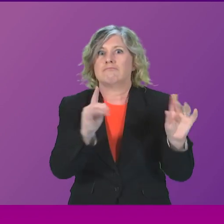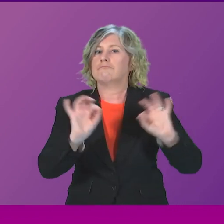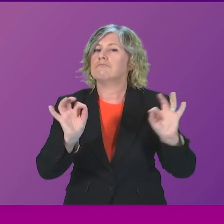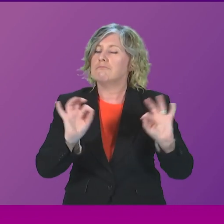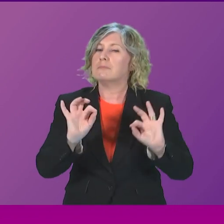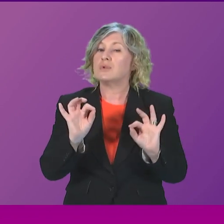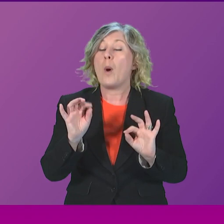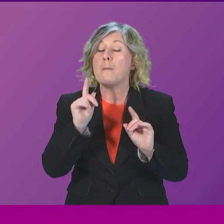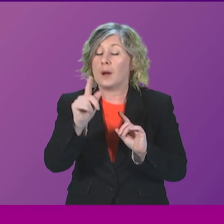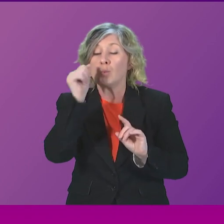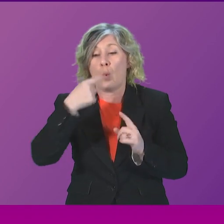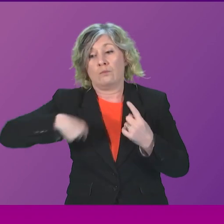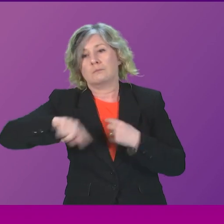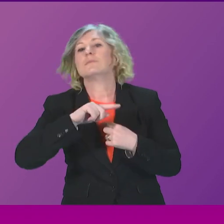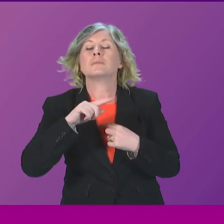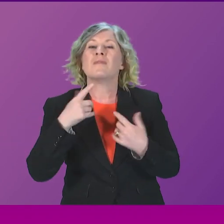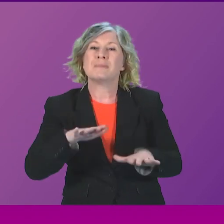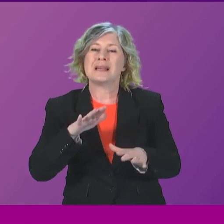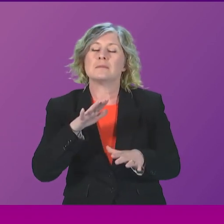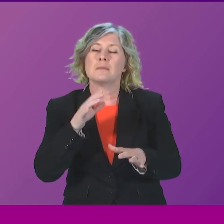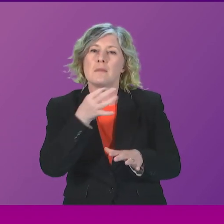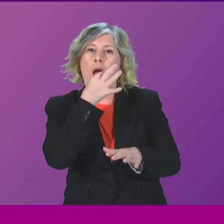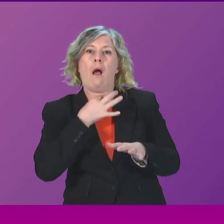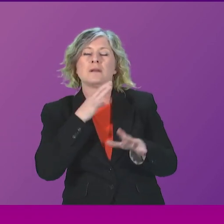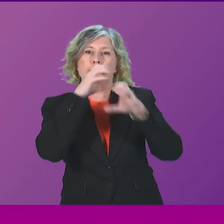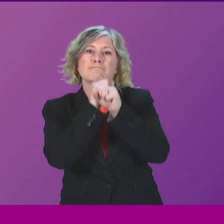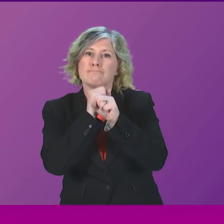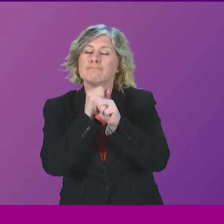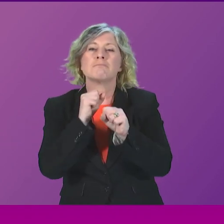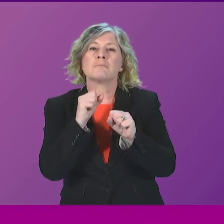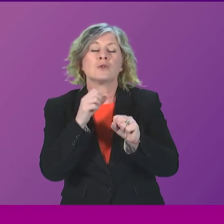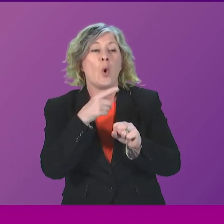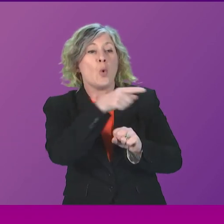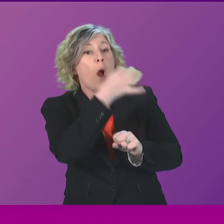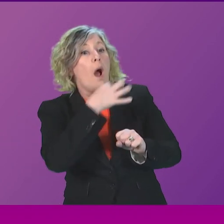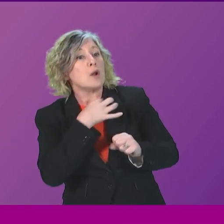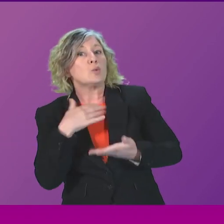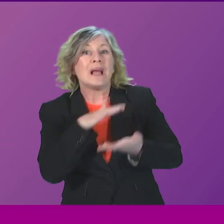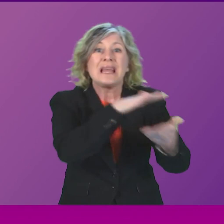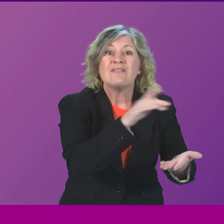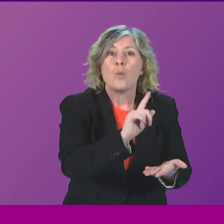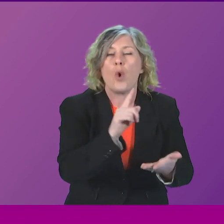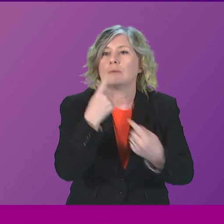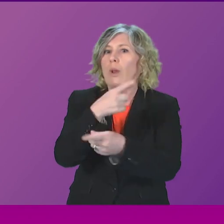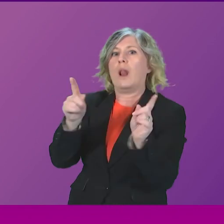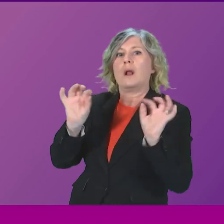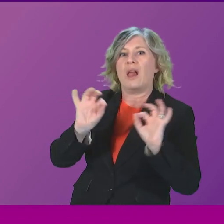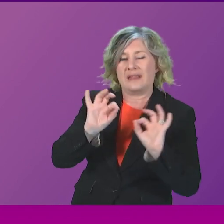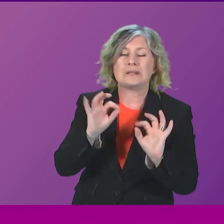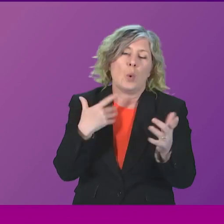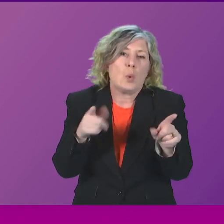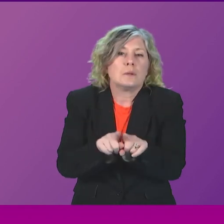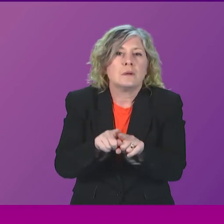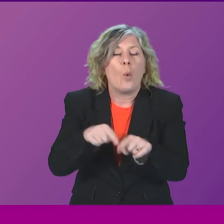have been asked by the inquiry not to share the content of requests that they receive. And so, of course, the Scottish Government